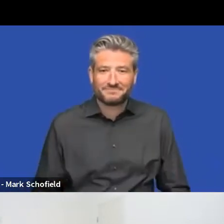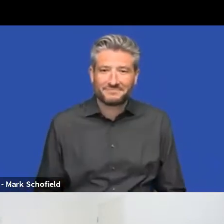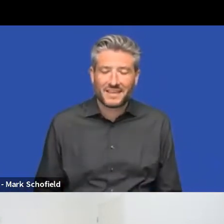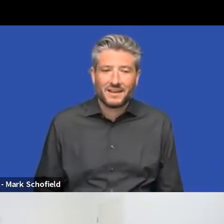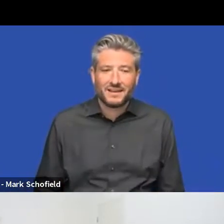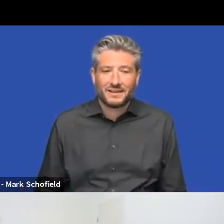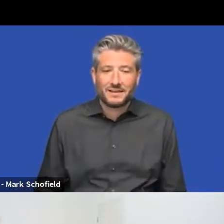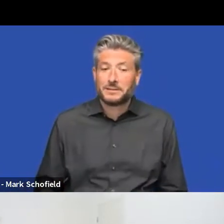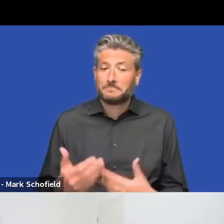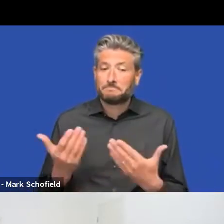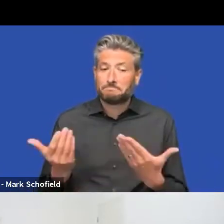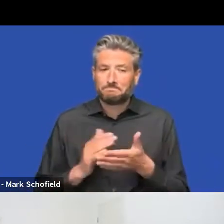Oh, sorry.